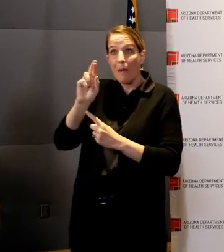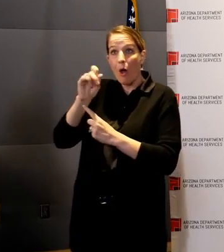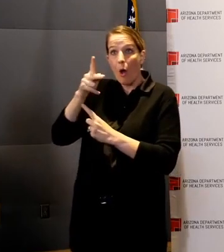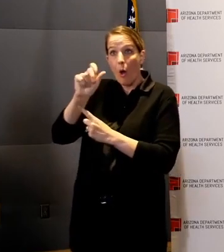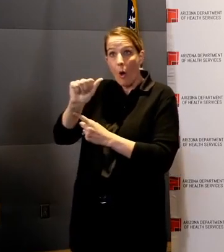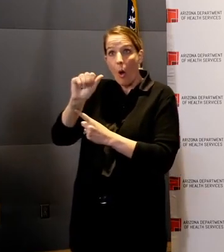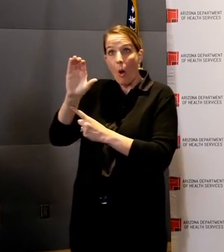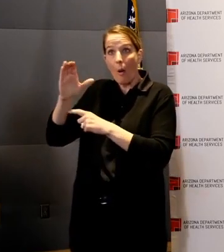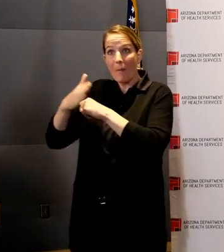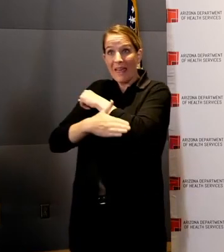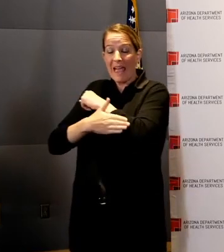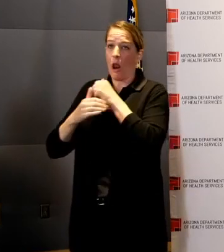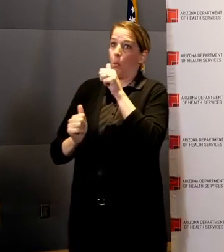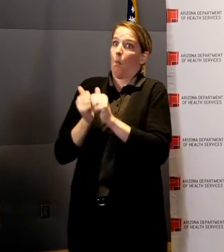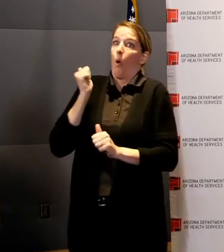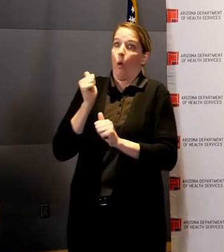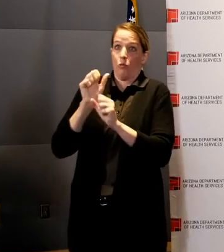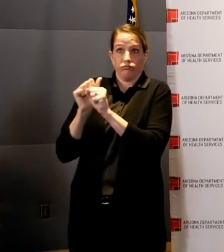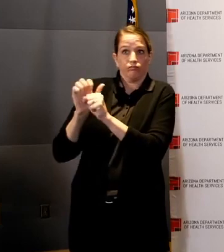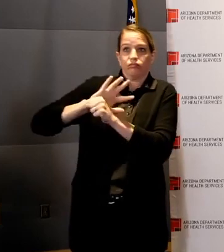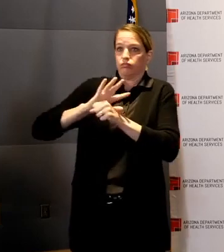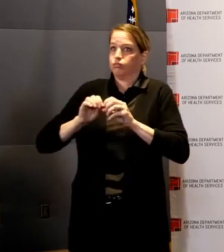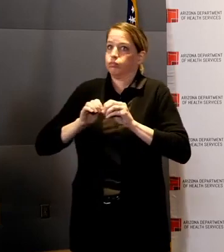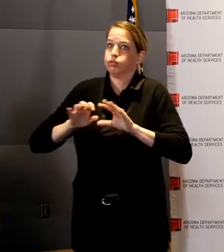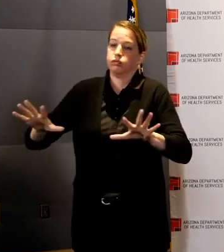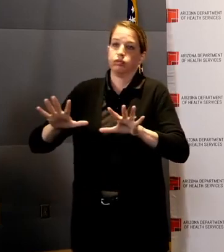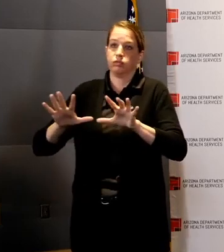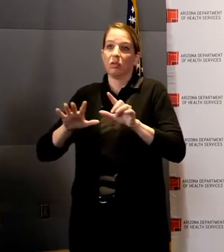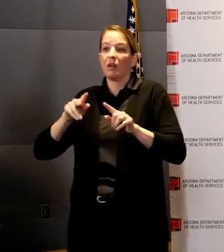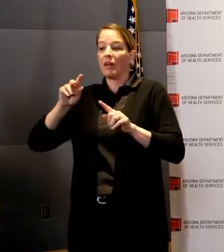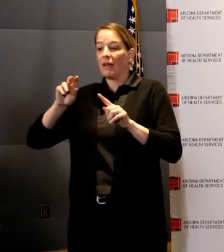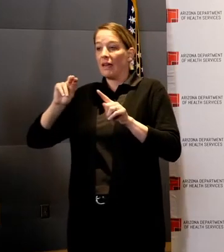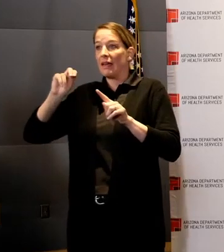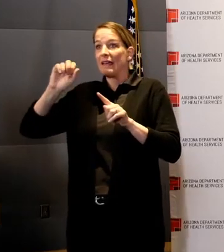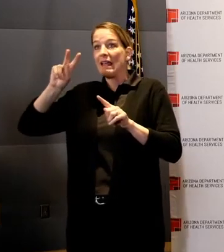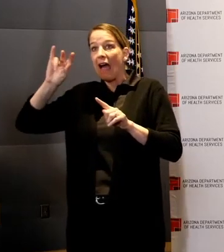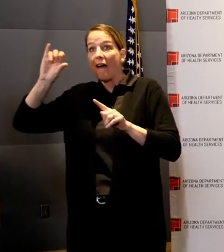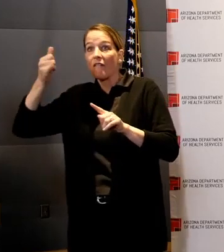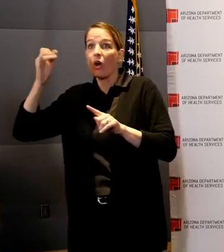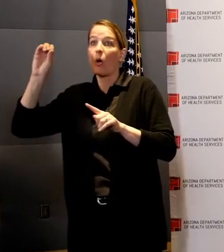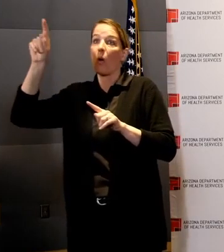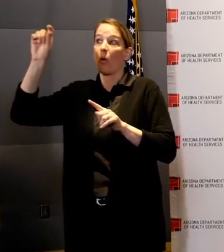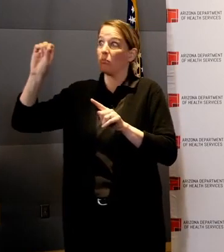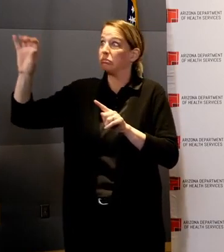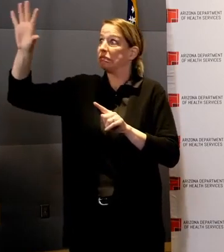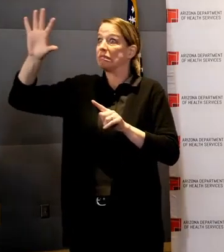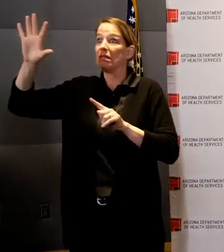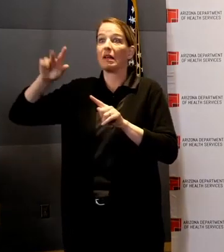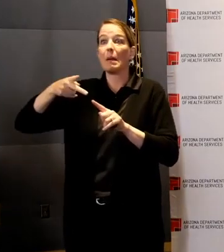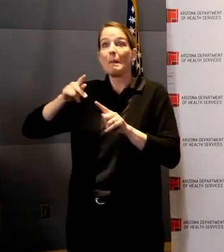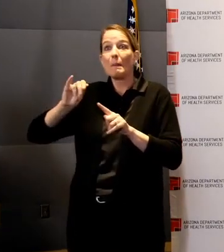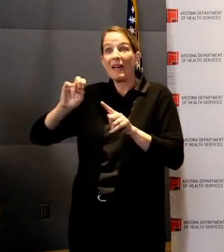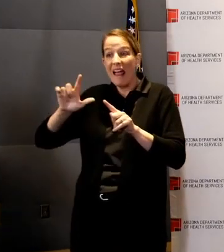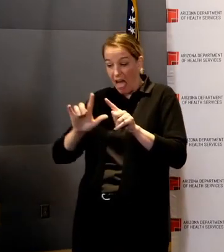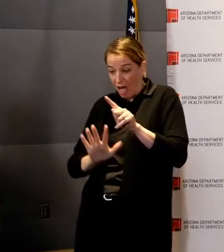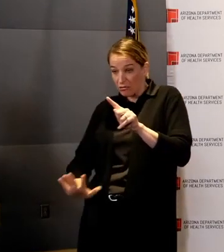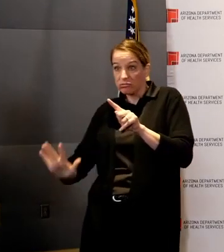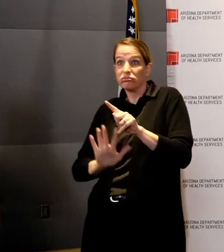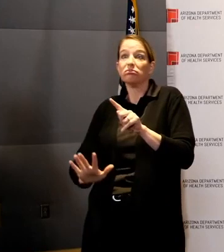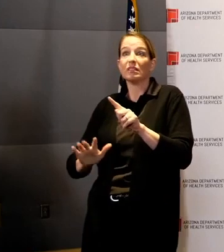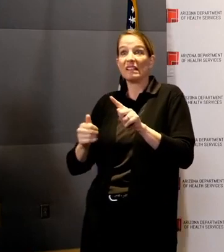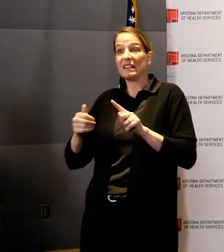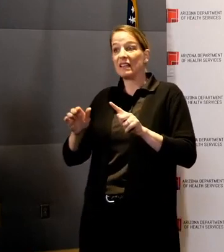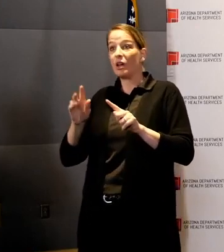25 in Navajo, 24 in Pima, 17 in Pinal, 17 in Coconino,